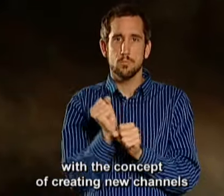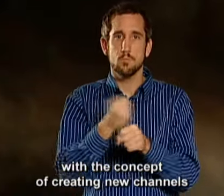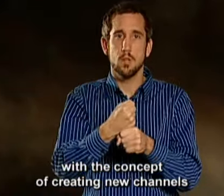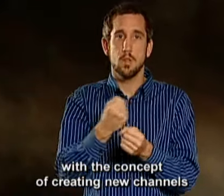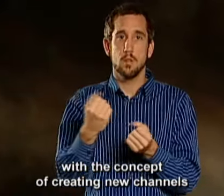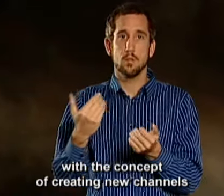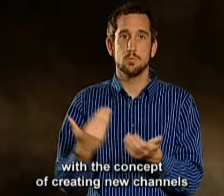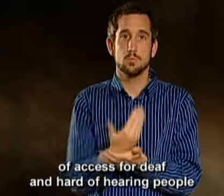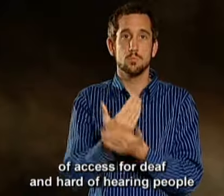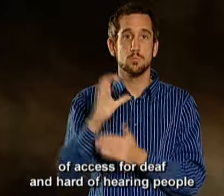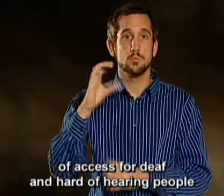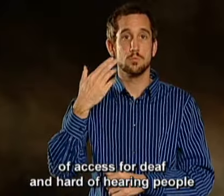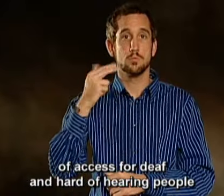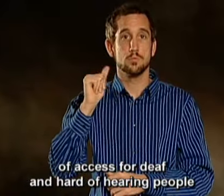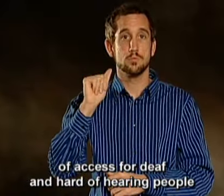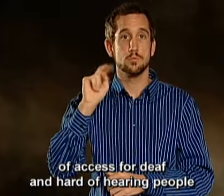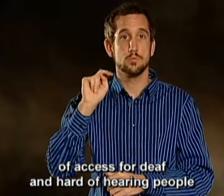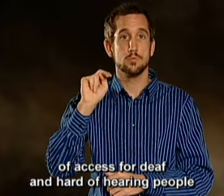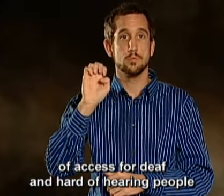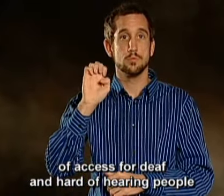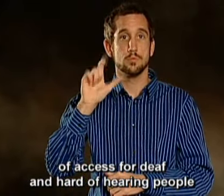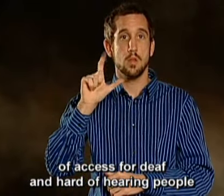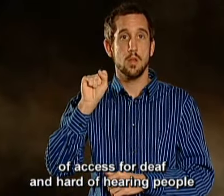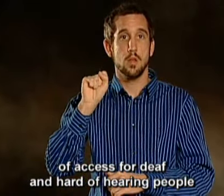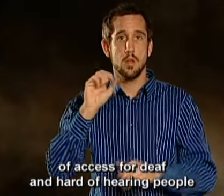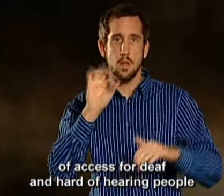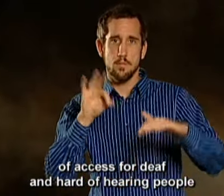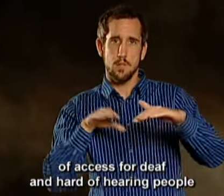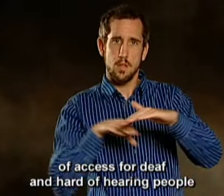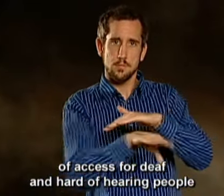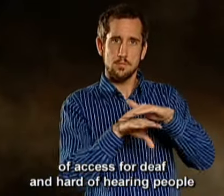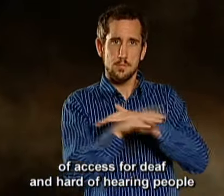new channels of access for deaf and hard of hearing people.